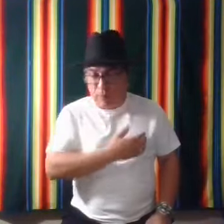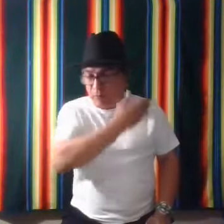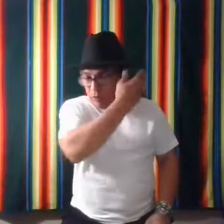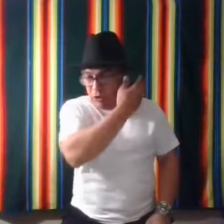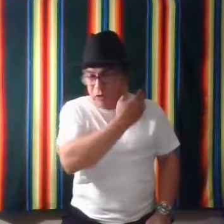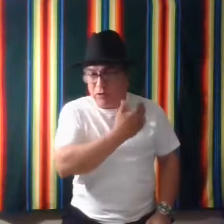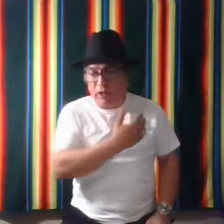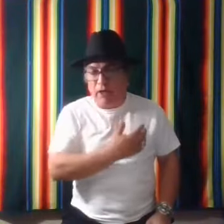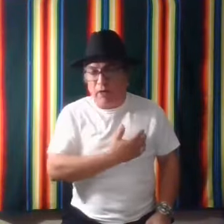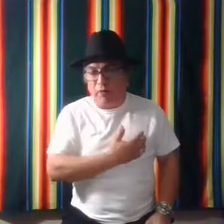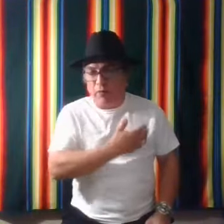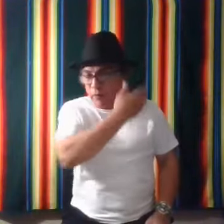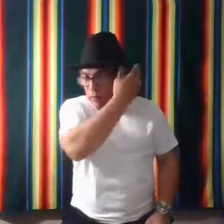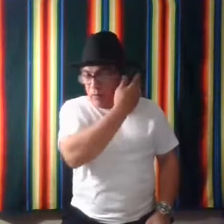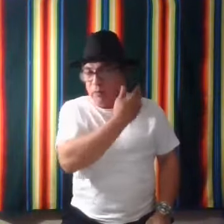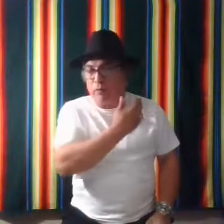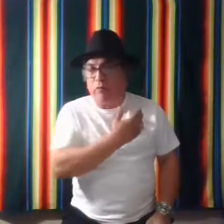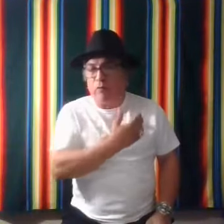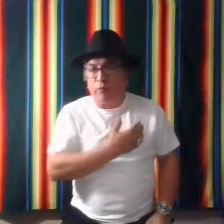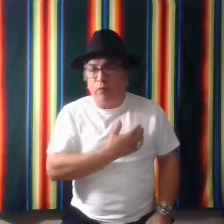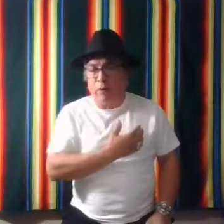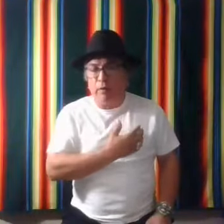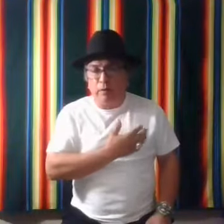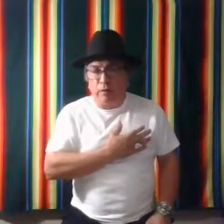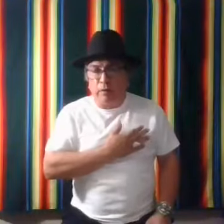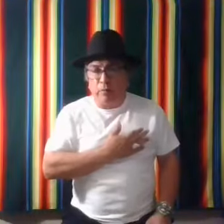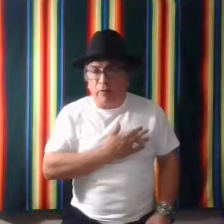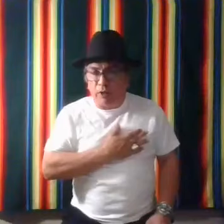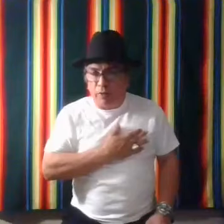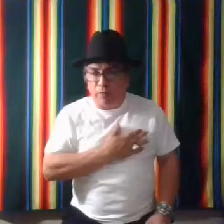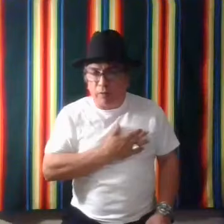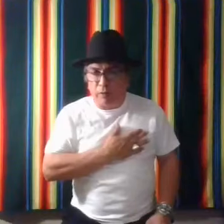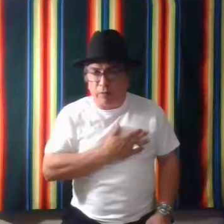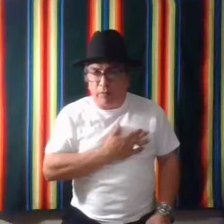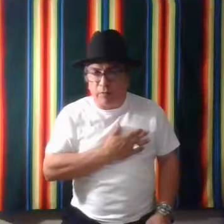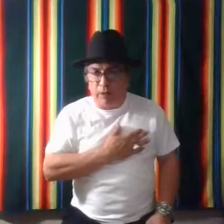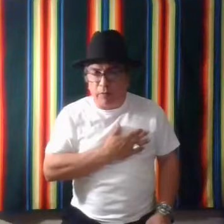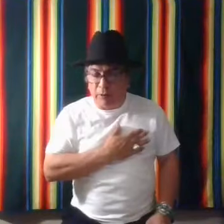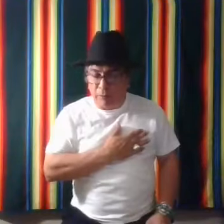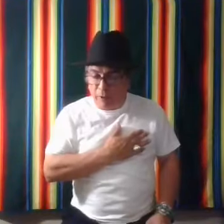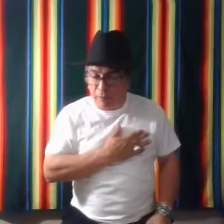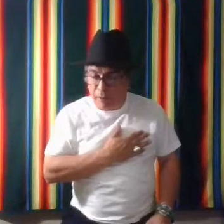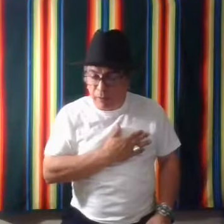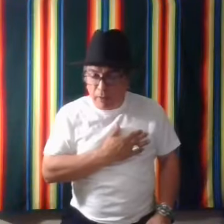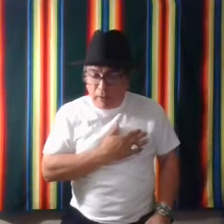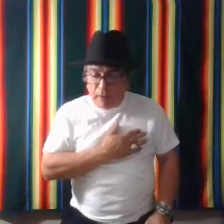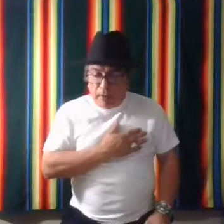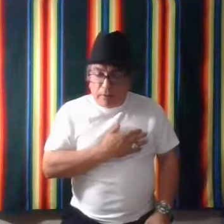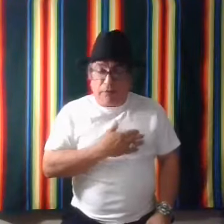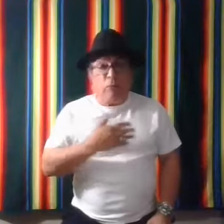you could do the sign here for, for woman. But here, right here means mother. Same